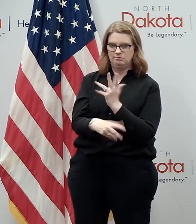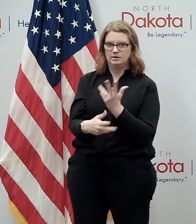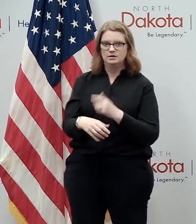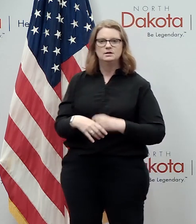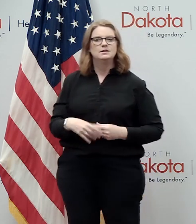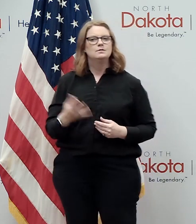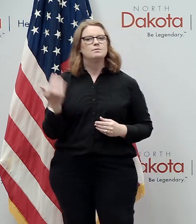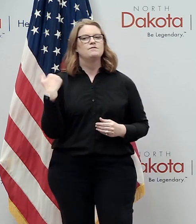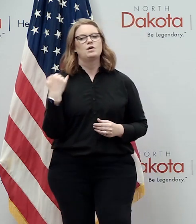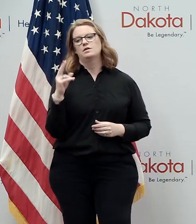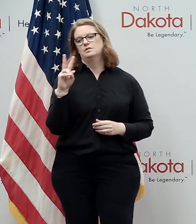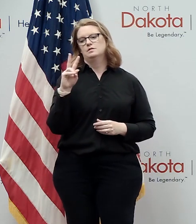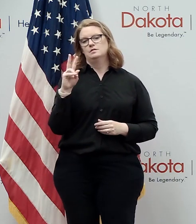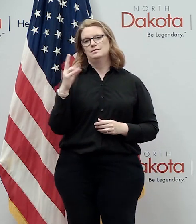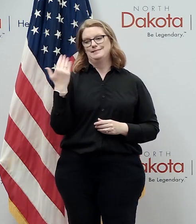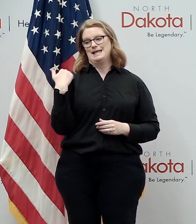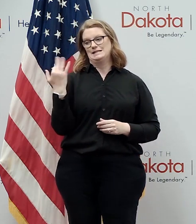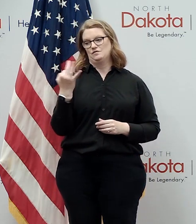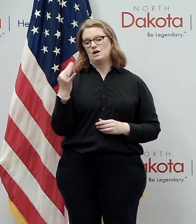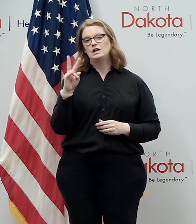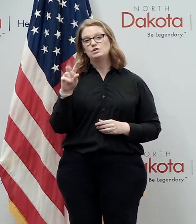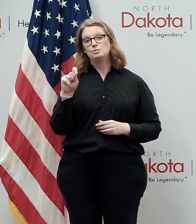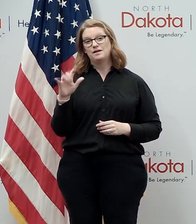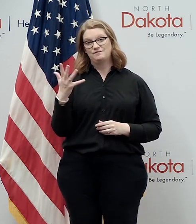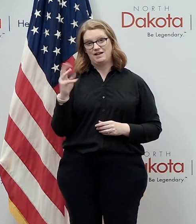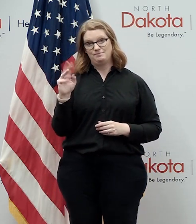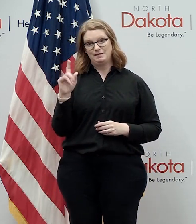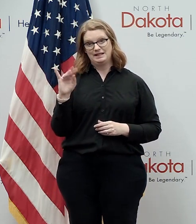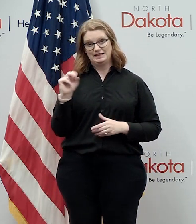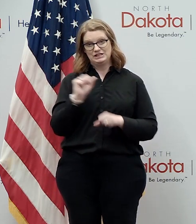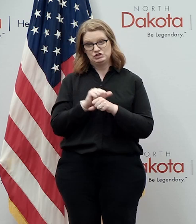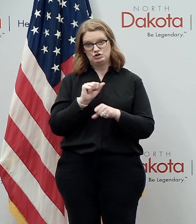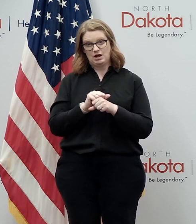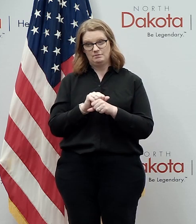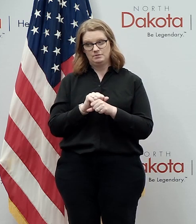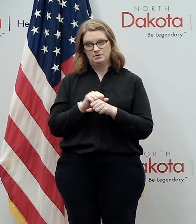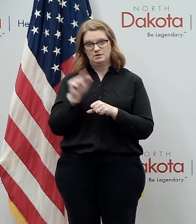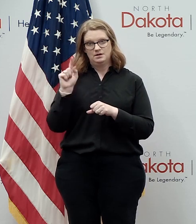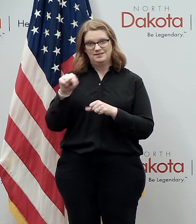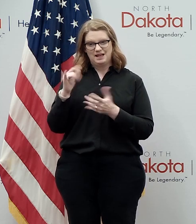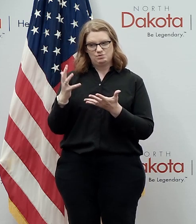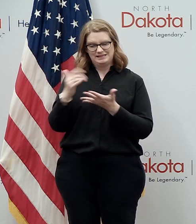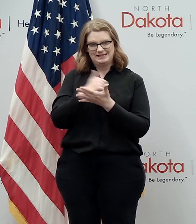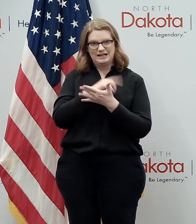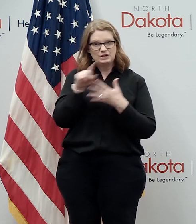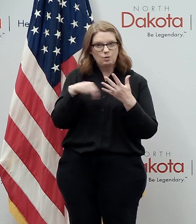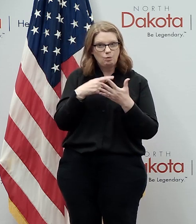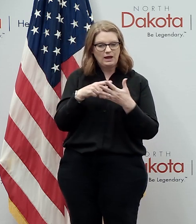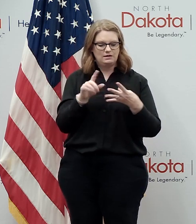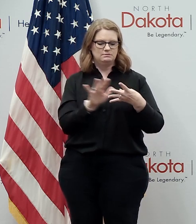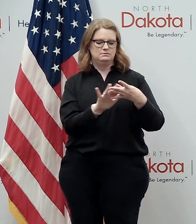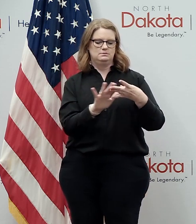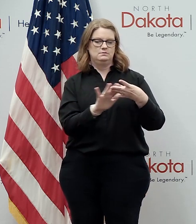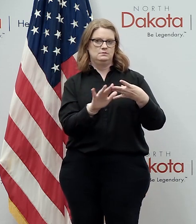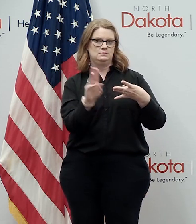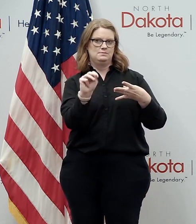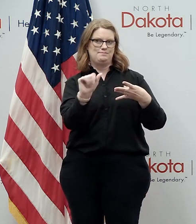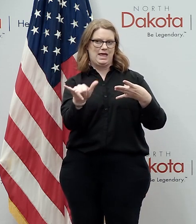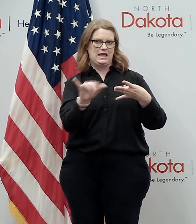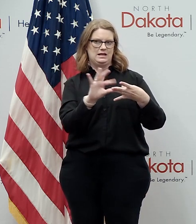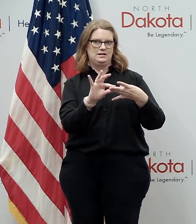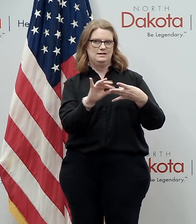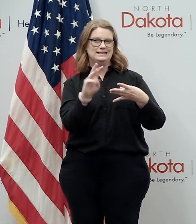were were talking about last friday that were announced that was statistically collected in the middle of may not may 31st that was may